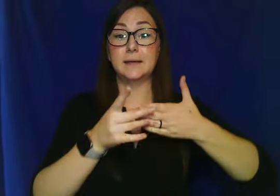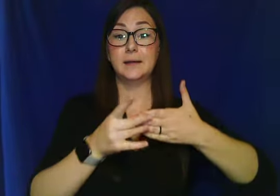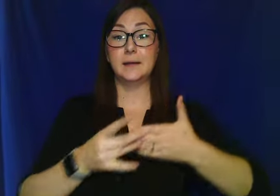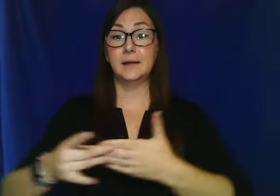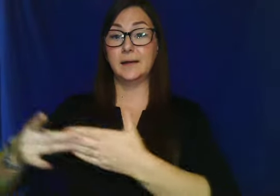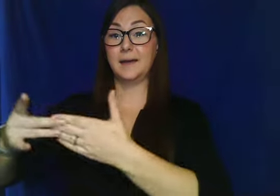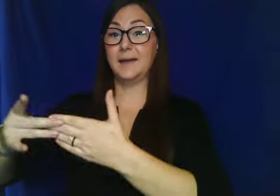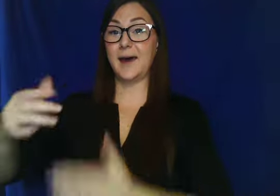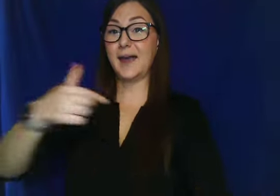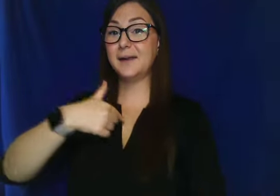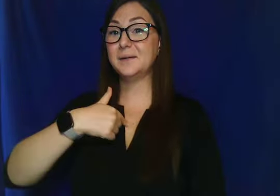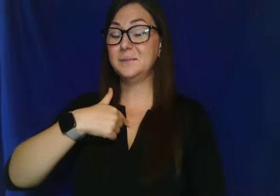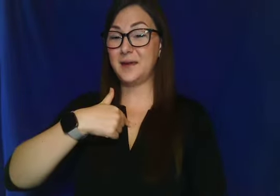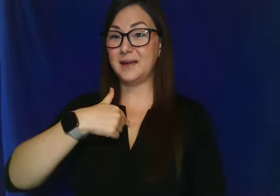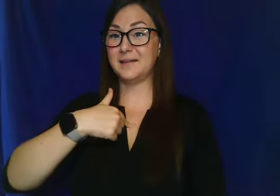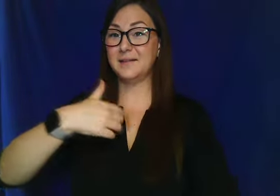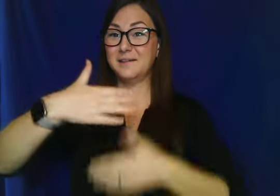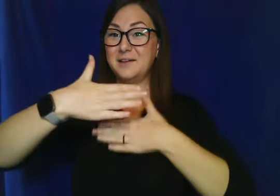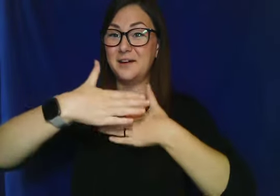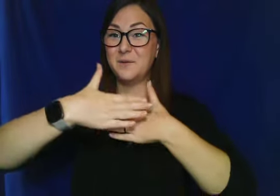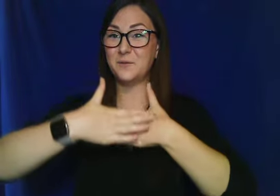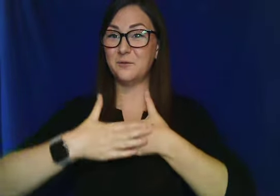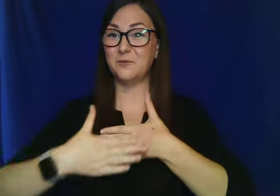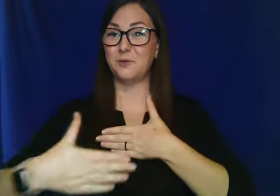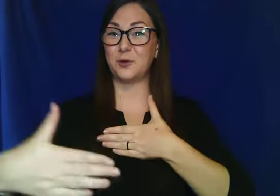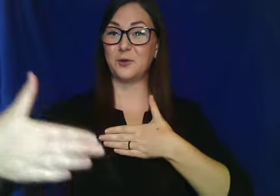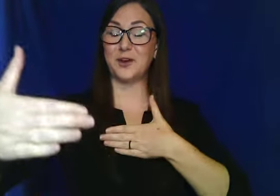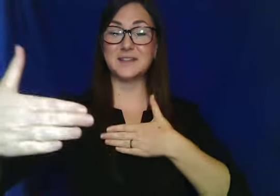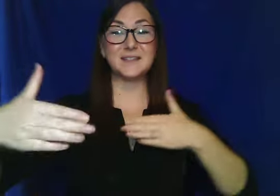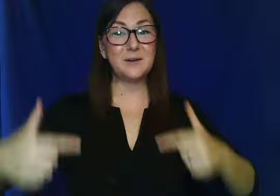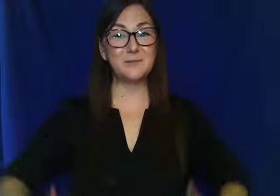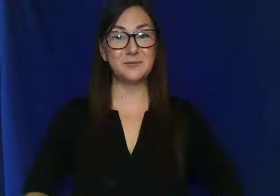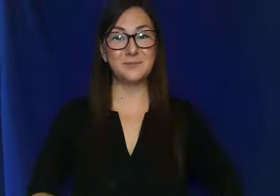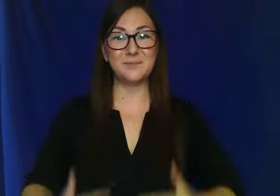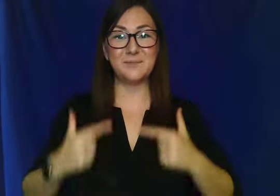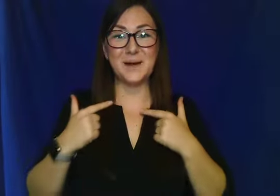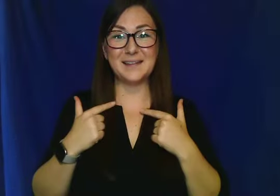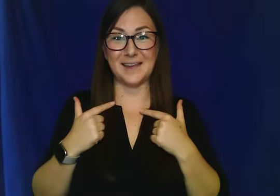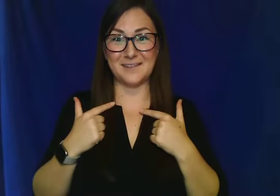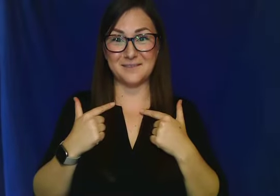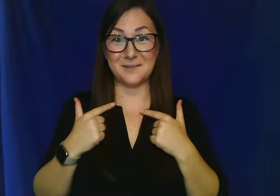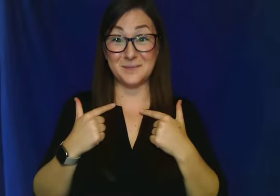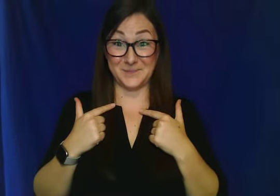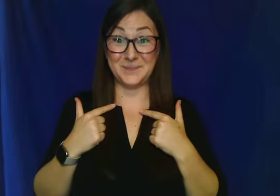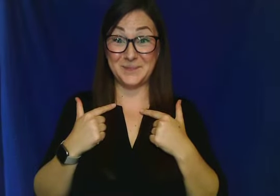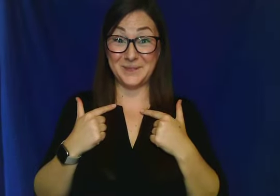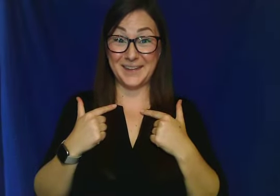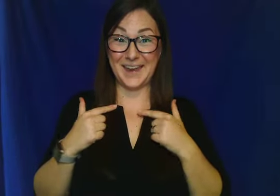guide me for the rest of my life. Okay?